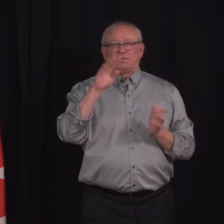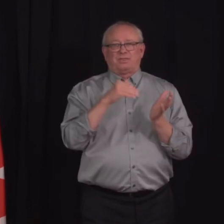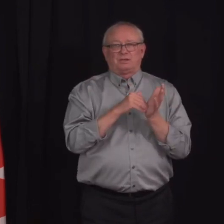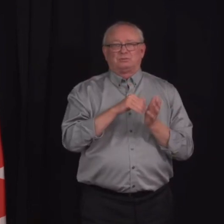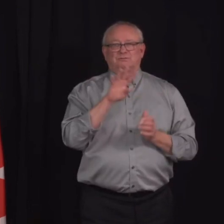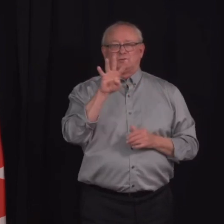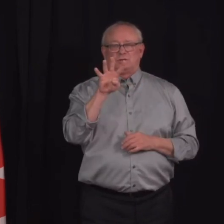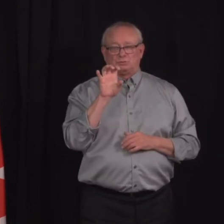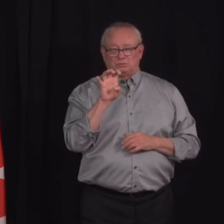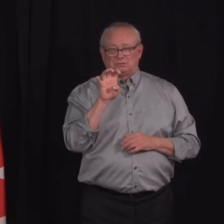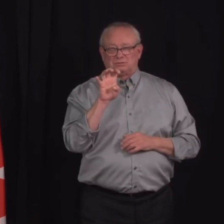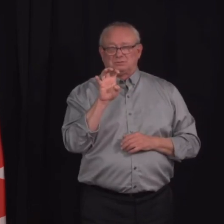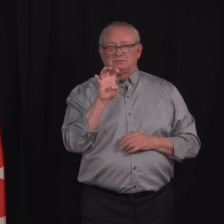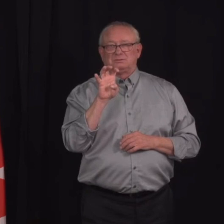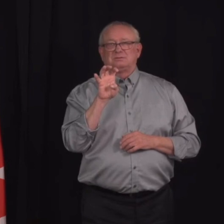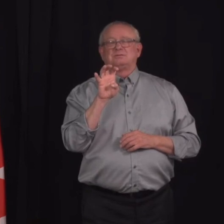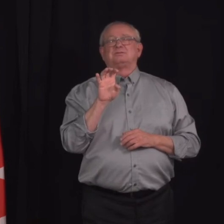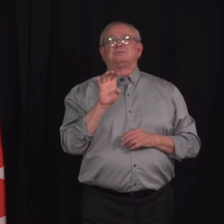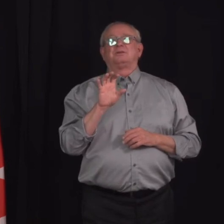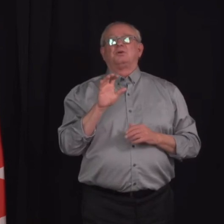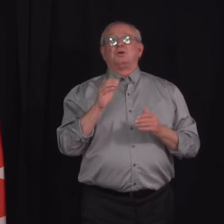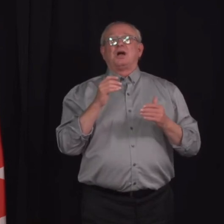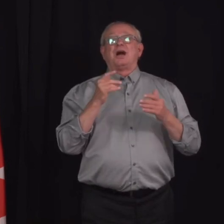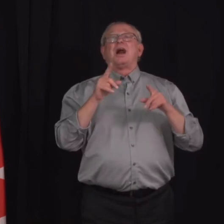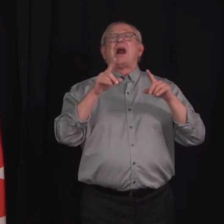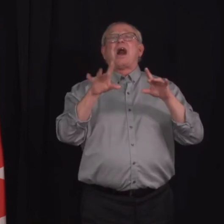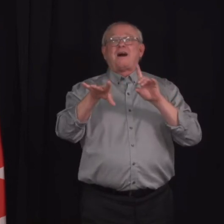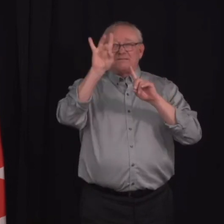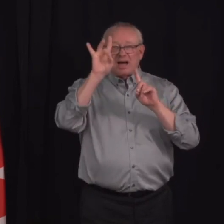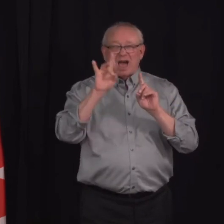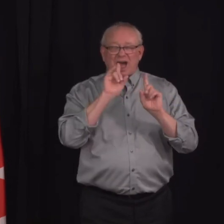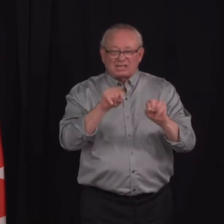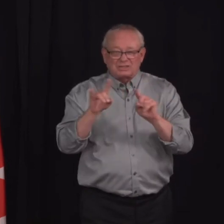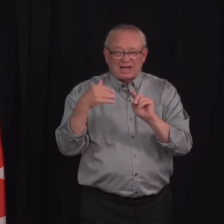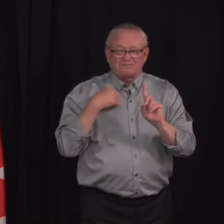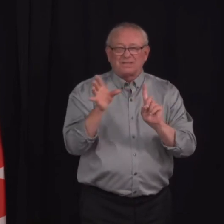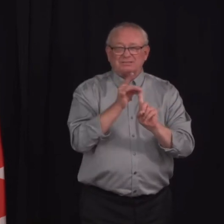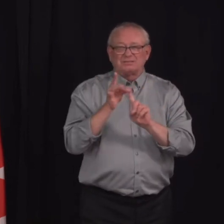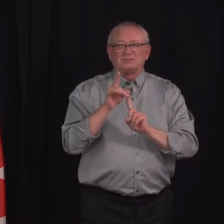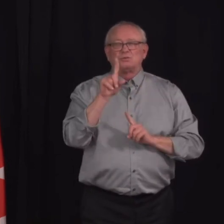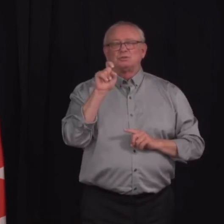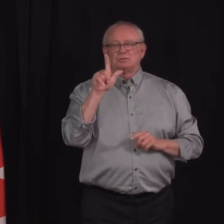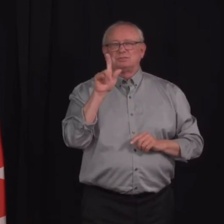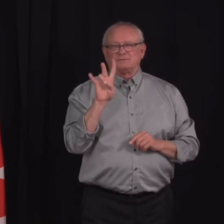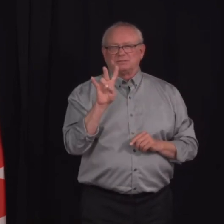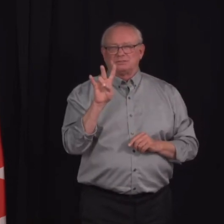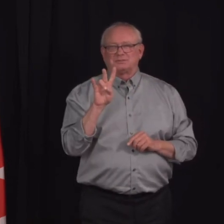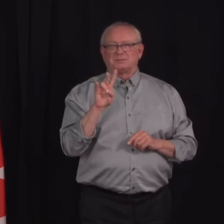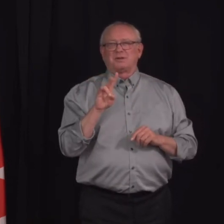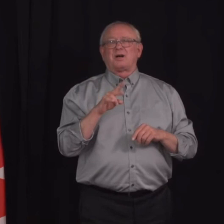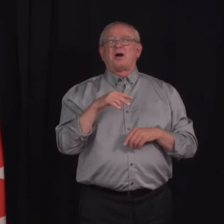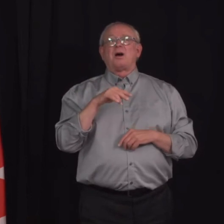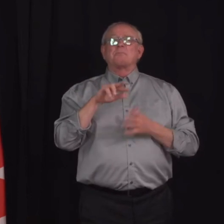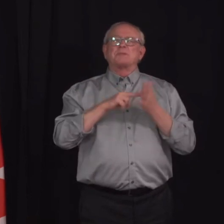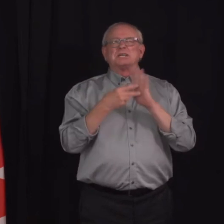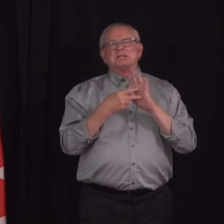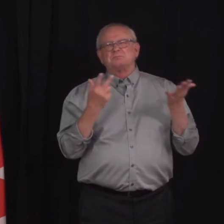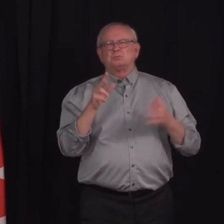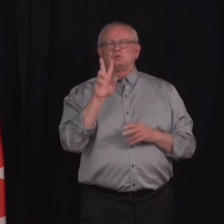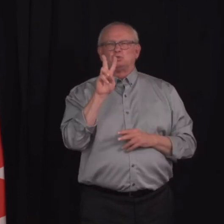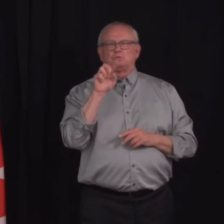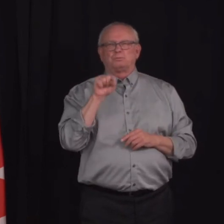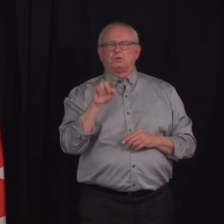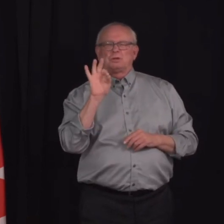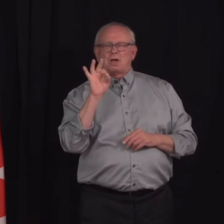Our positivity rate has declined to about 2.9%. And we've identified 85